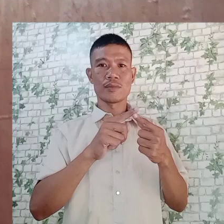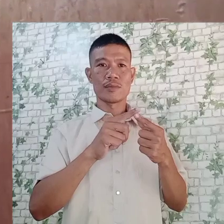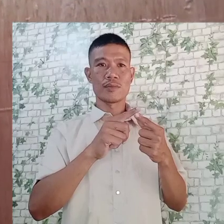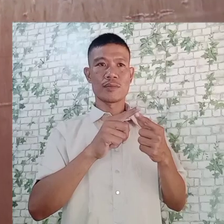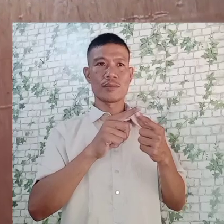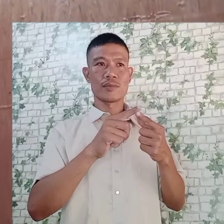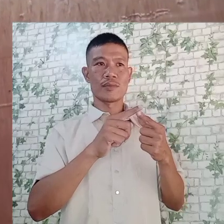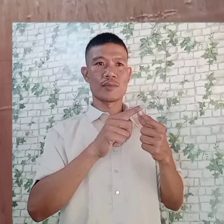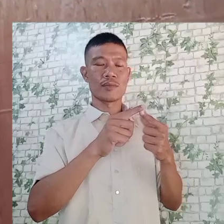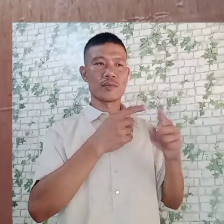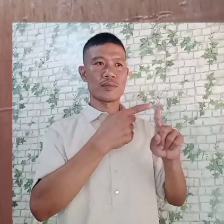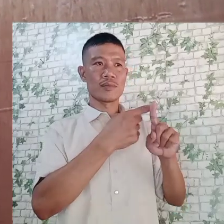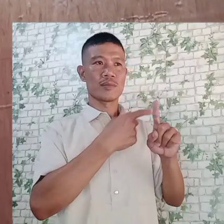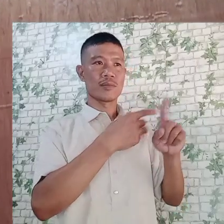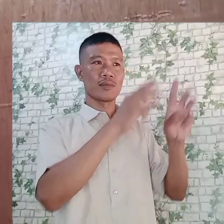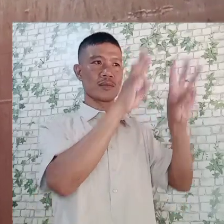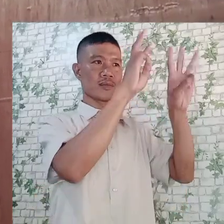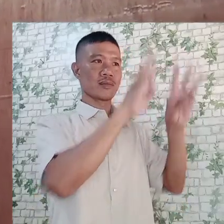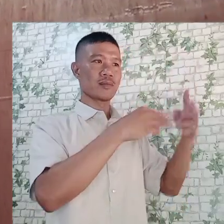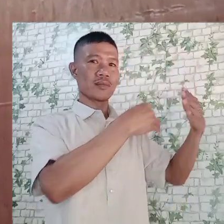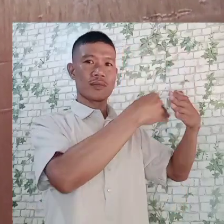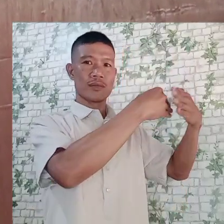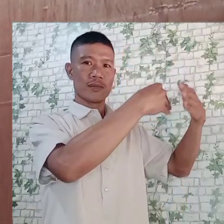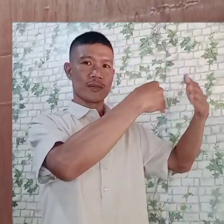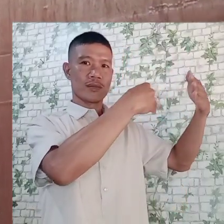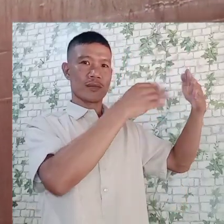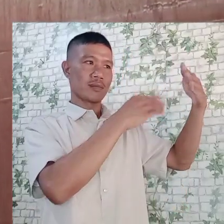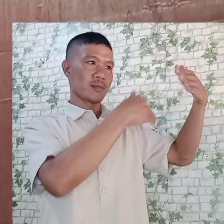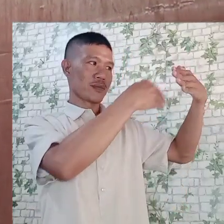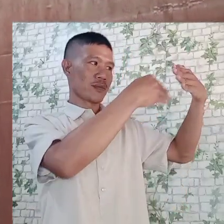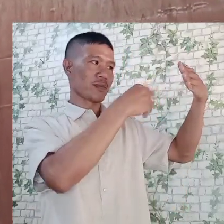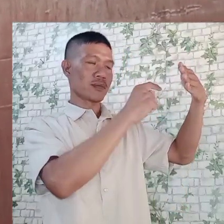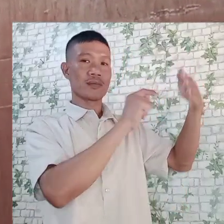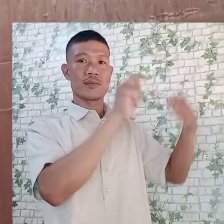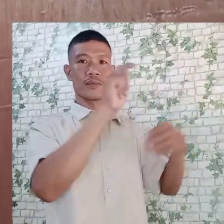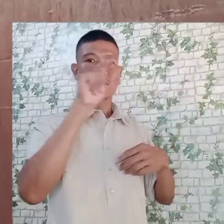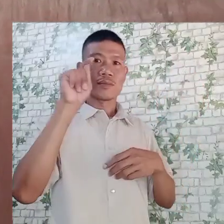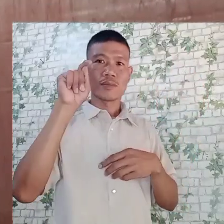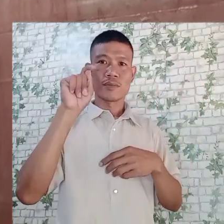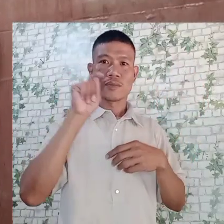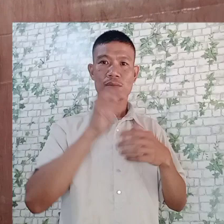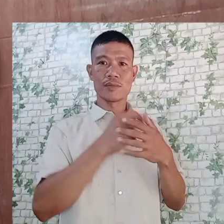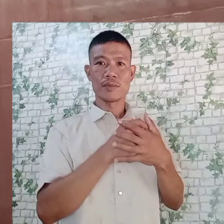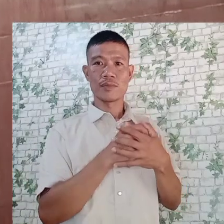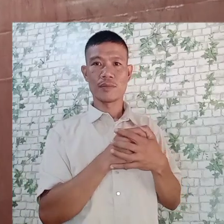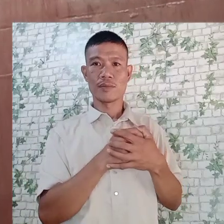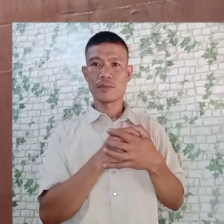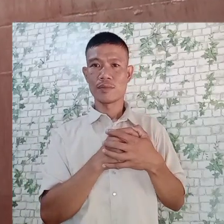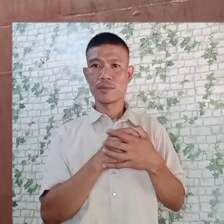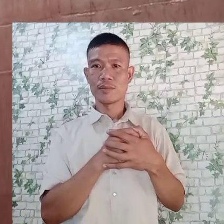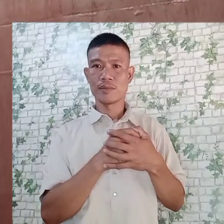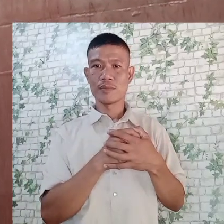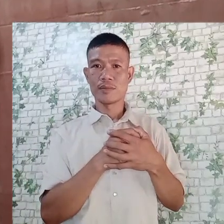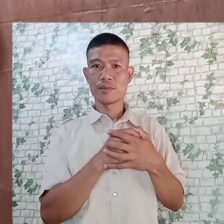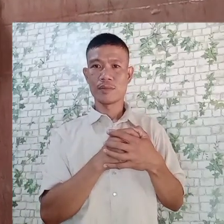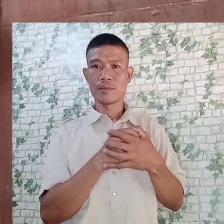12, so small. So the standard